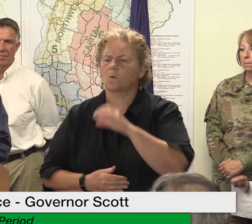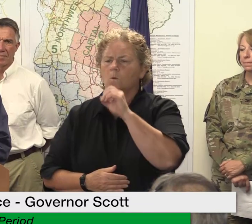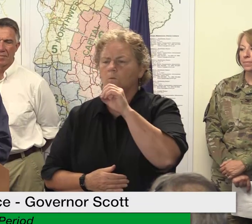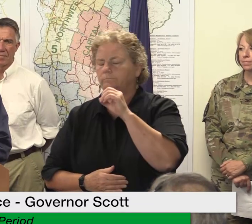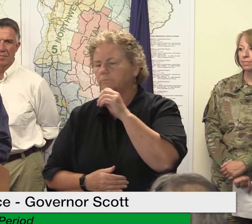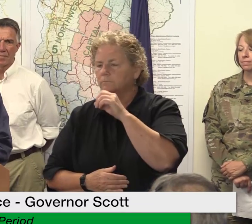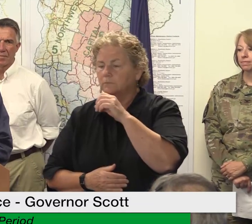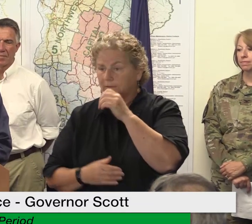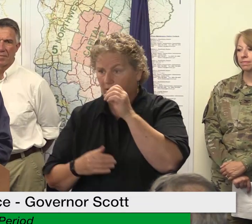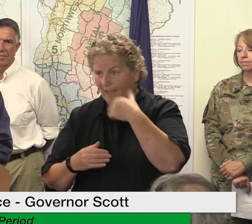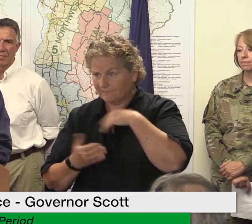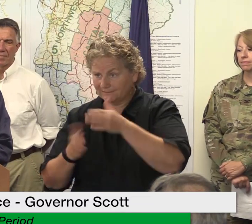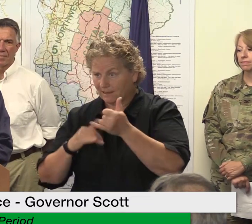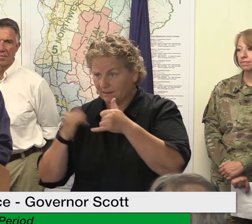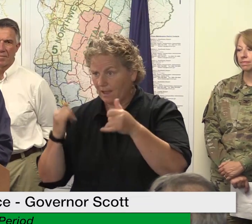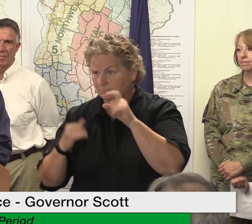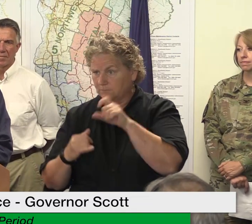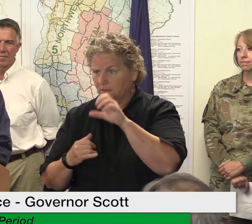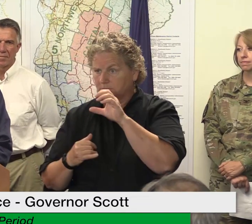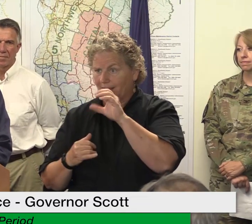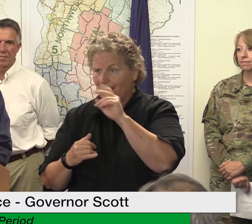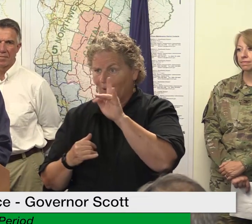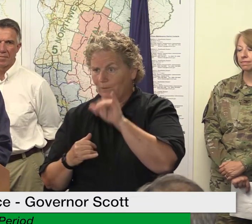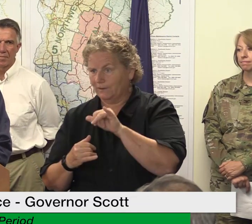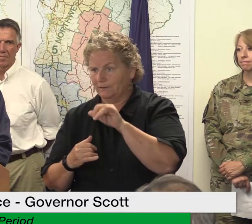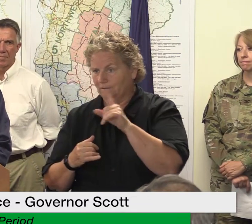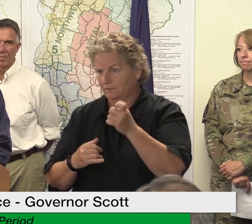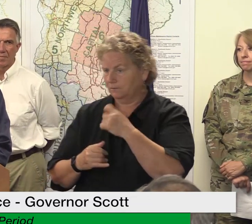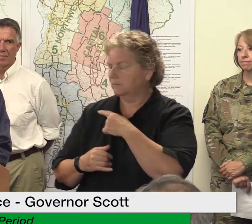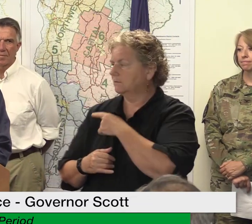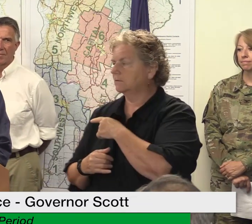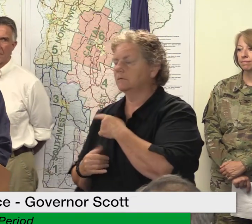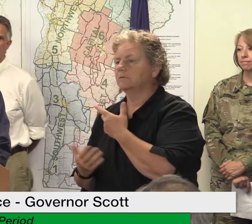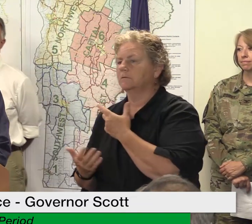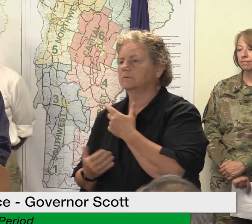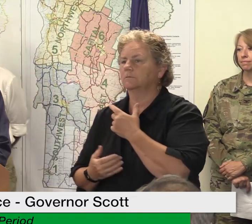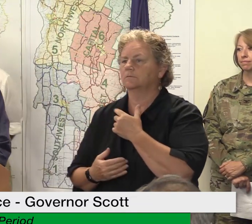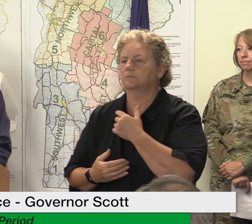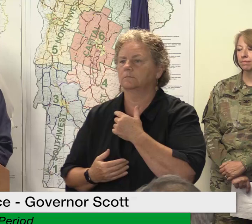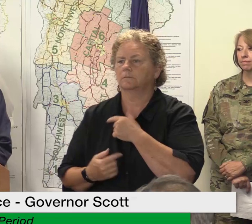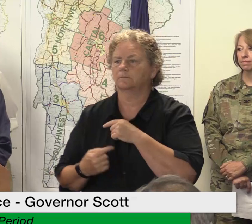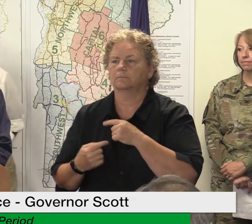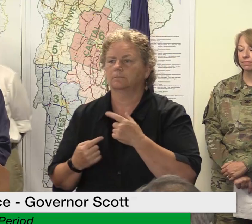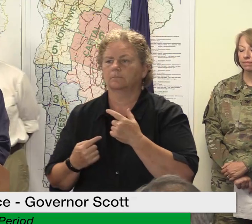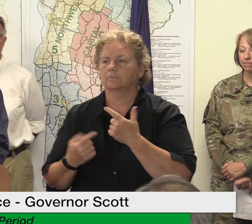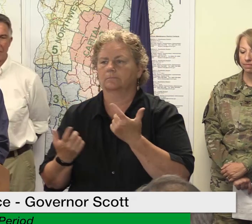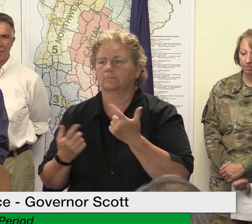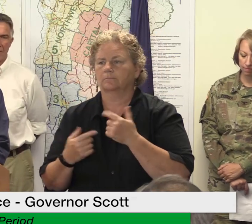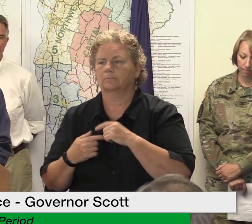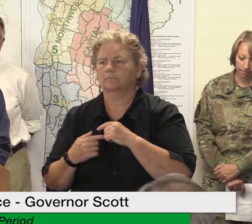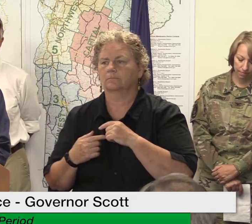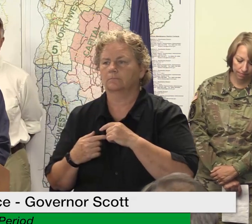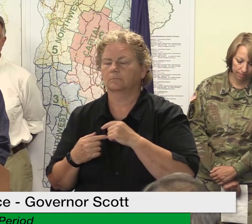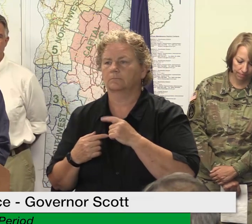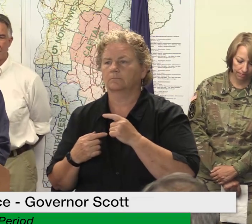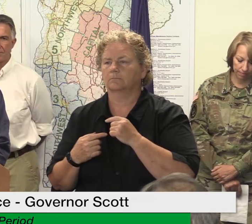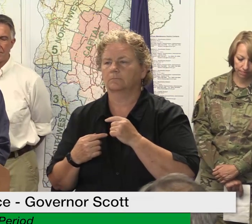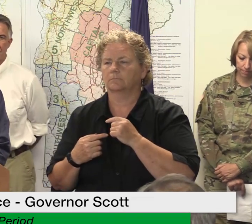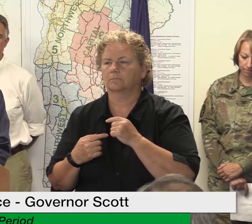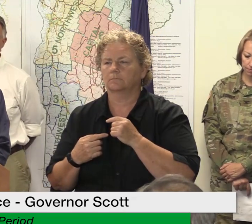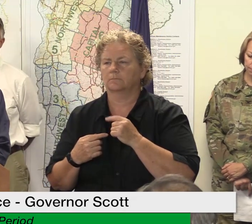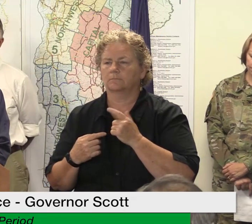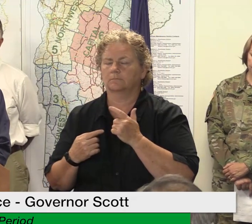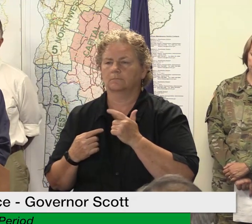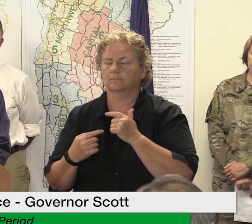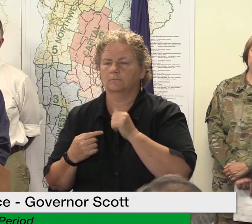speak to the timeline for that i can tell you that we are constantly working with the state and locals to find other properties to take a look